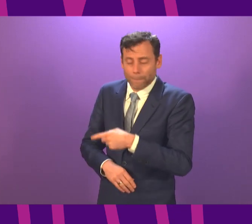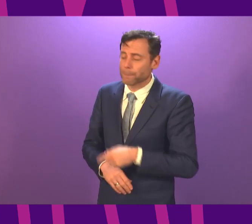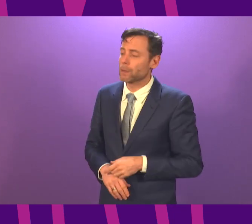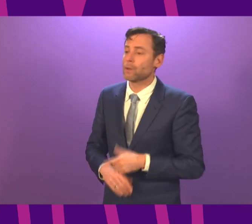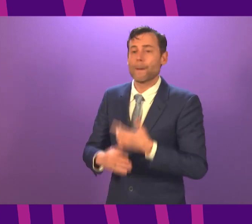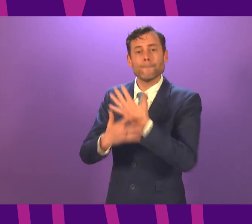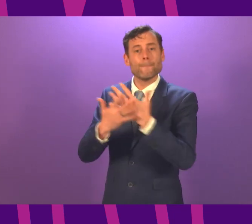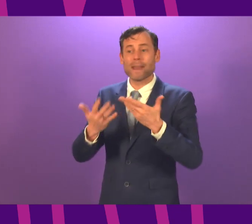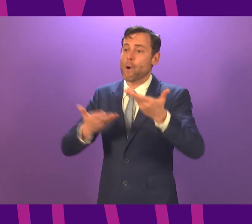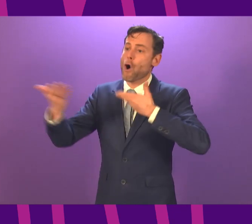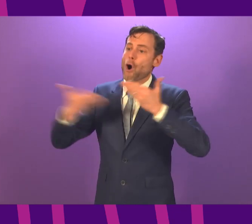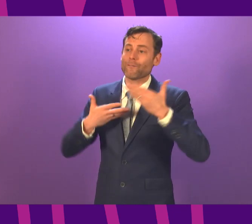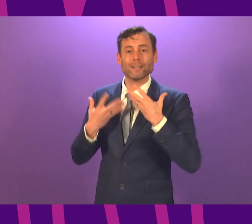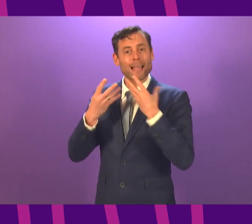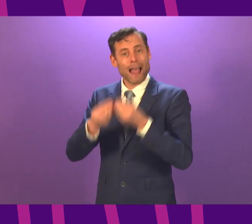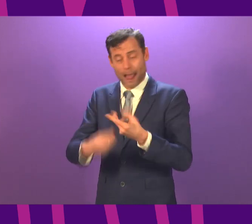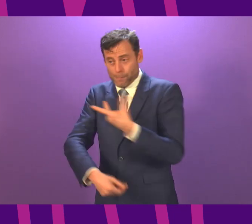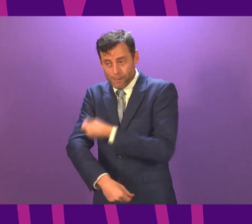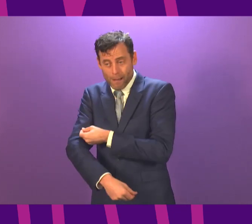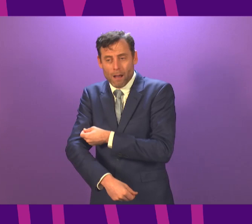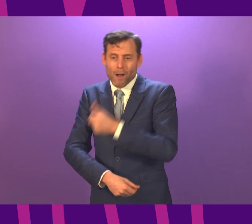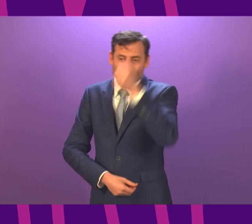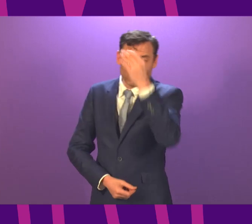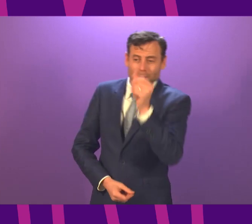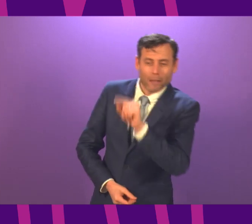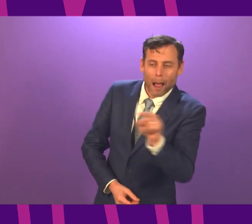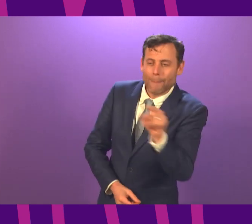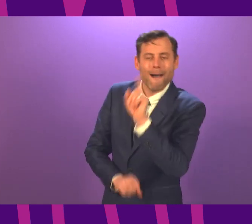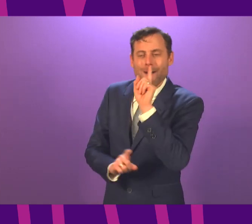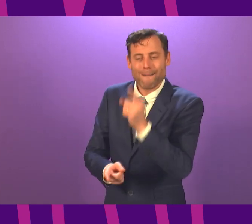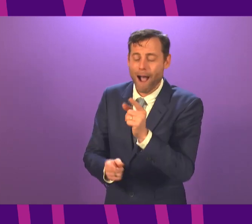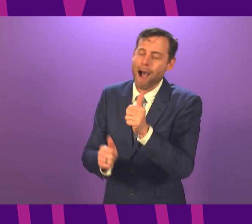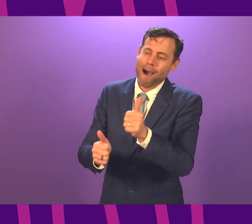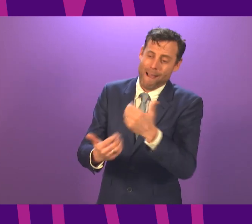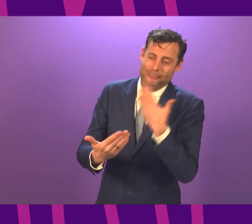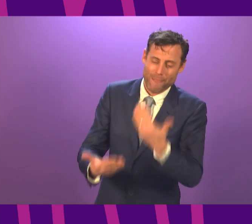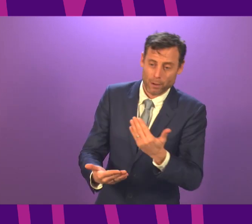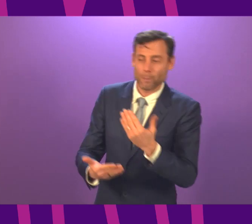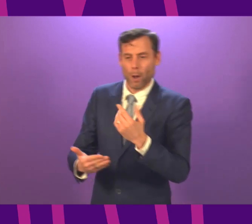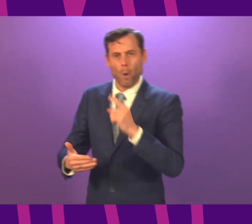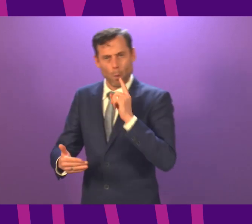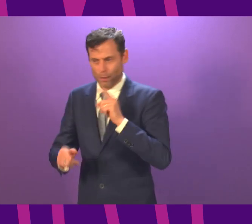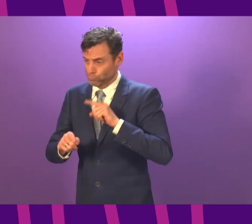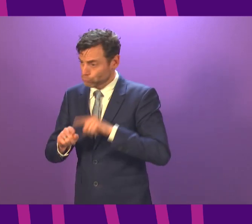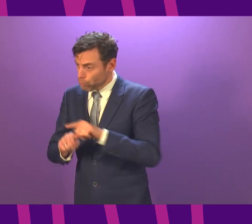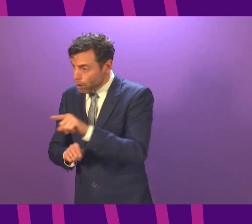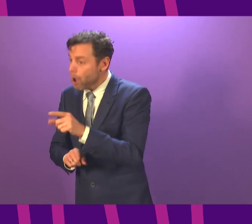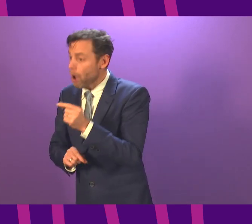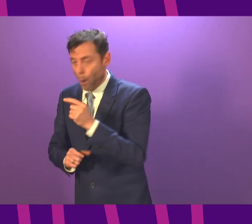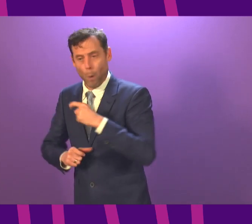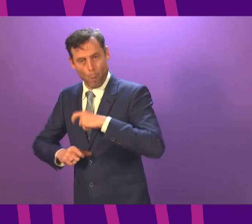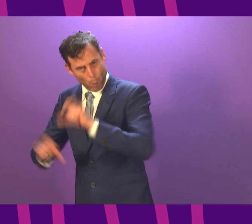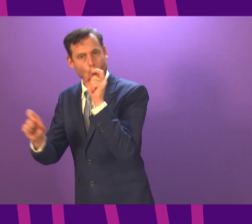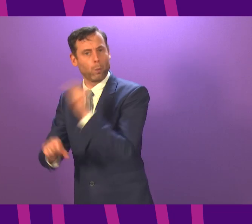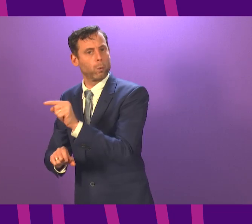or practical to take up, they will all be considered. And, as I said, the Health Secretary will say more about all of this in her statement next week.